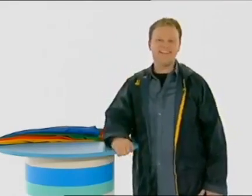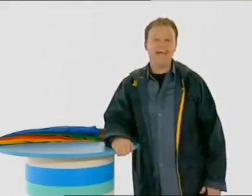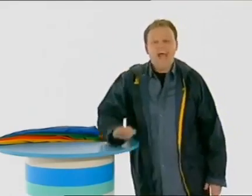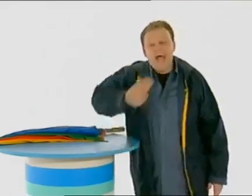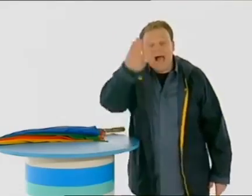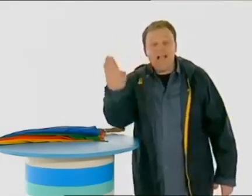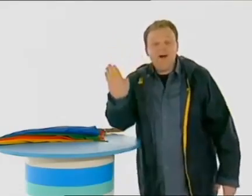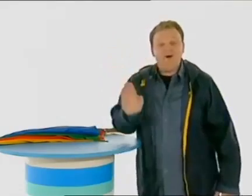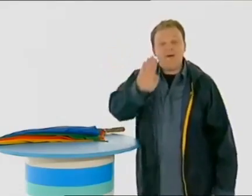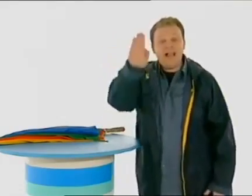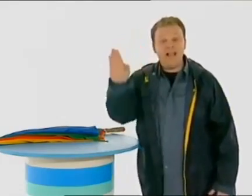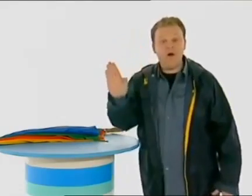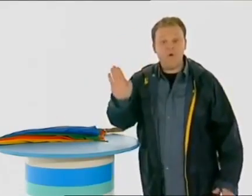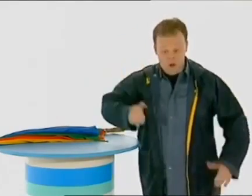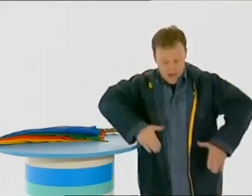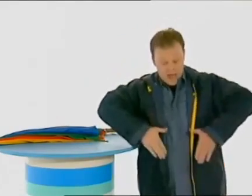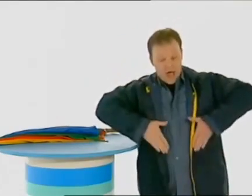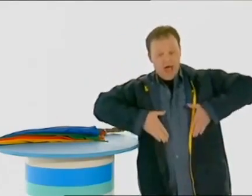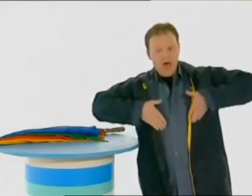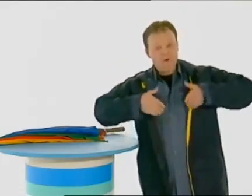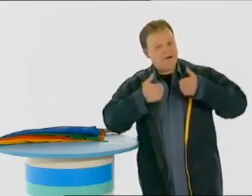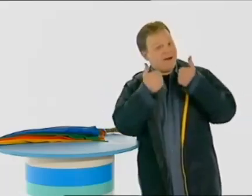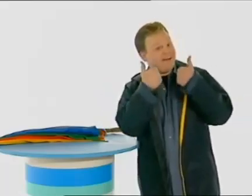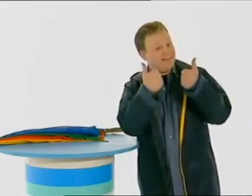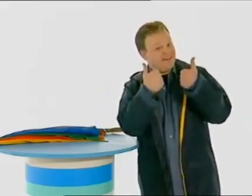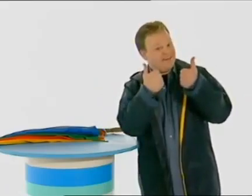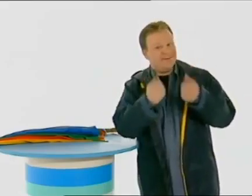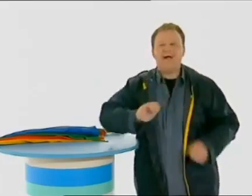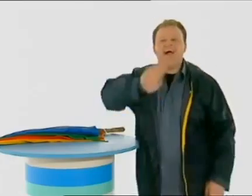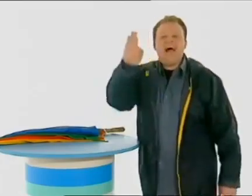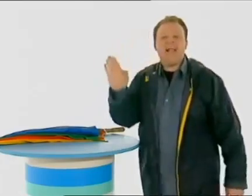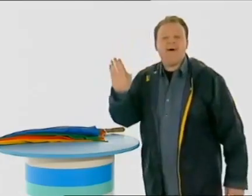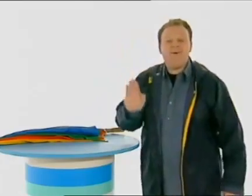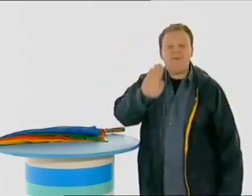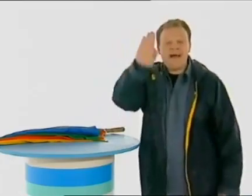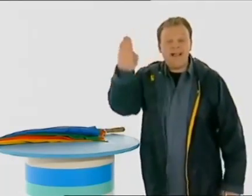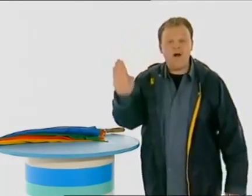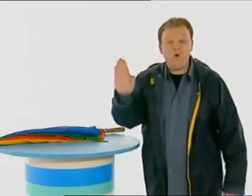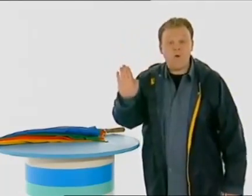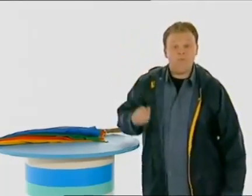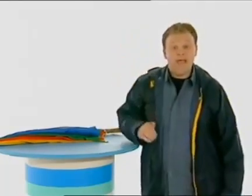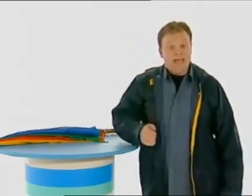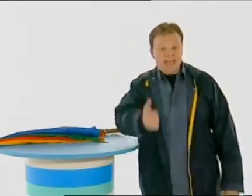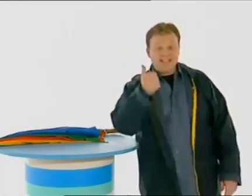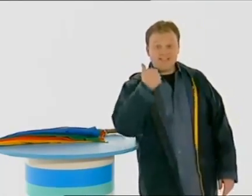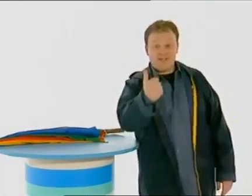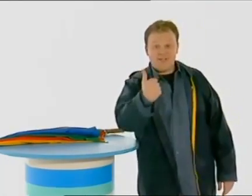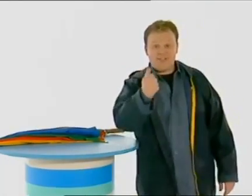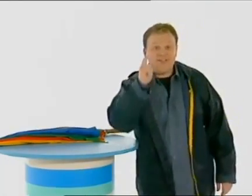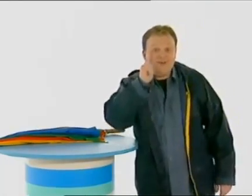Hello, hello, how are you? Hello, hello, it's good to